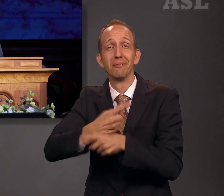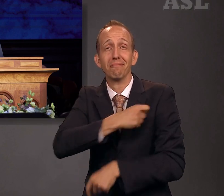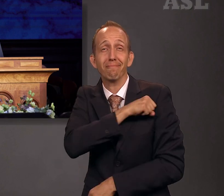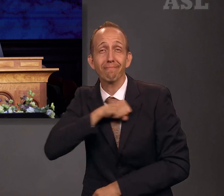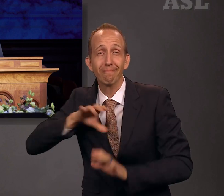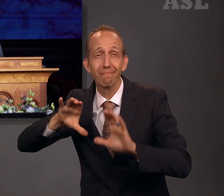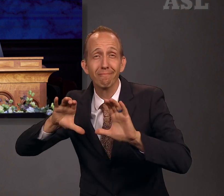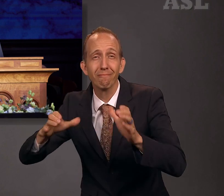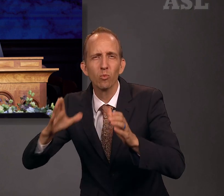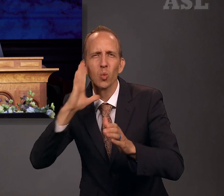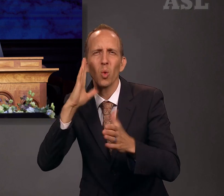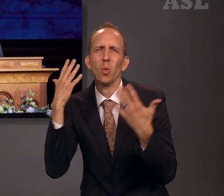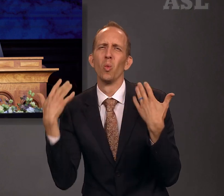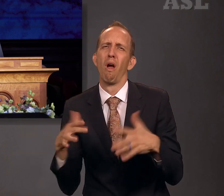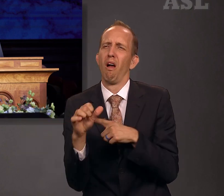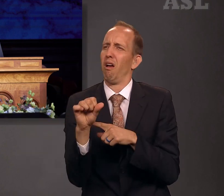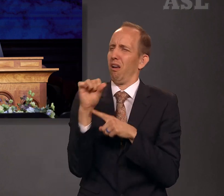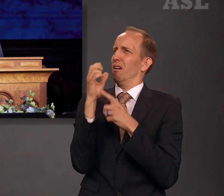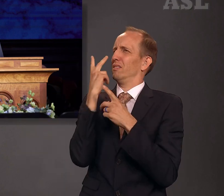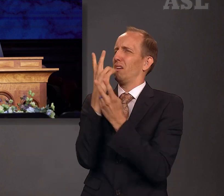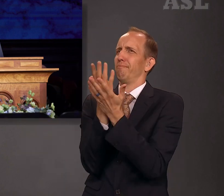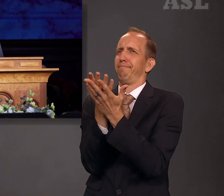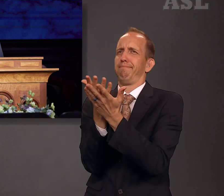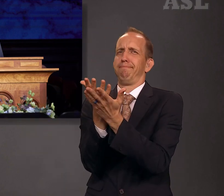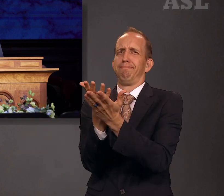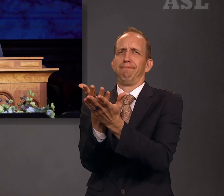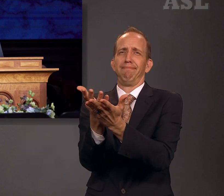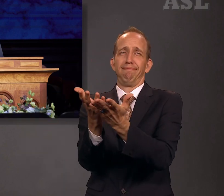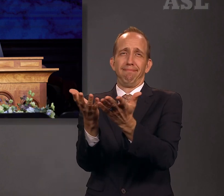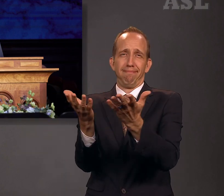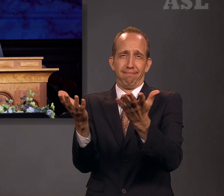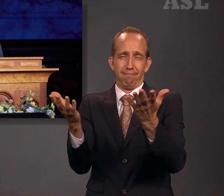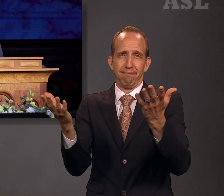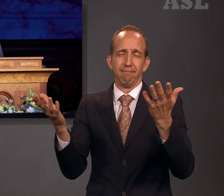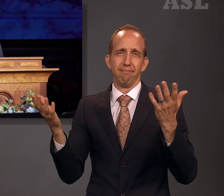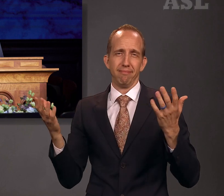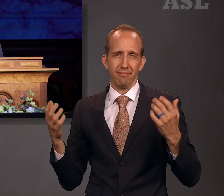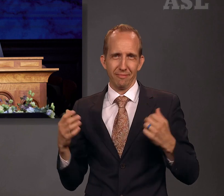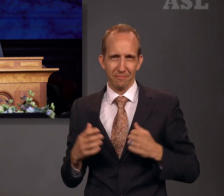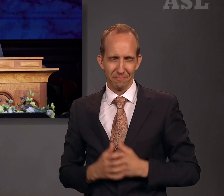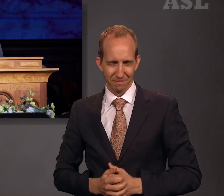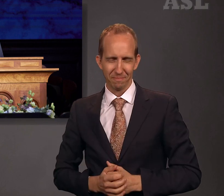heads of the Latter-day Saints, the likes of which we have never seen.